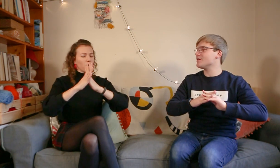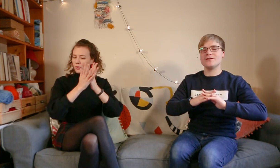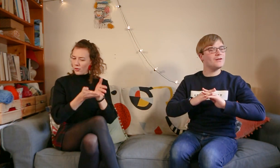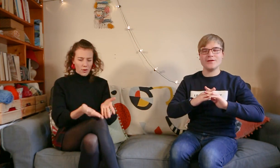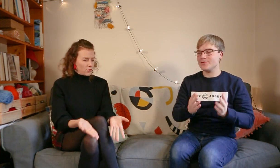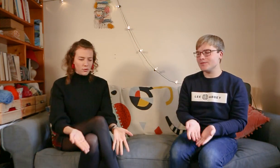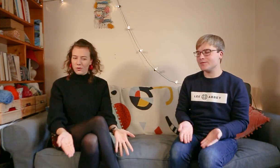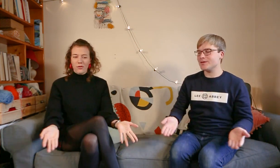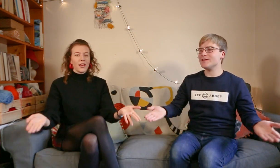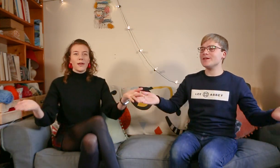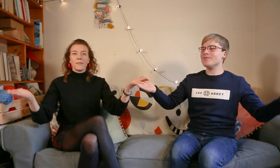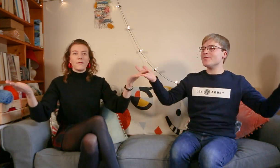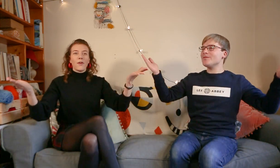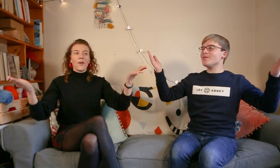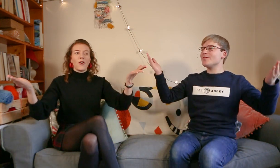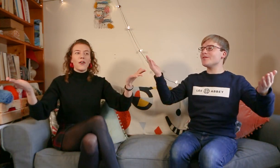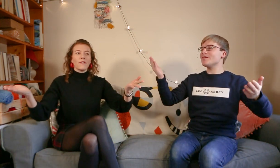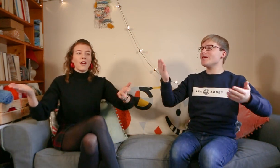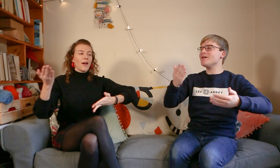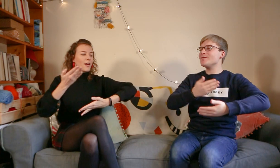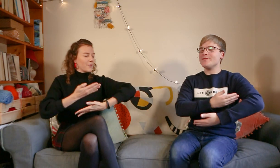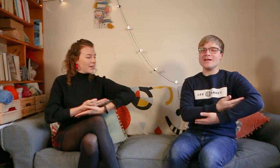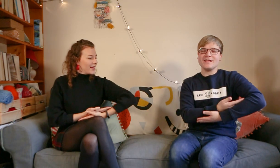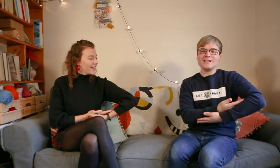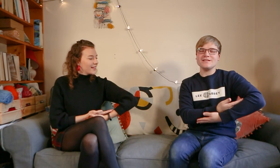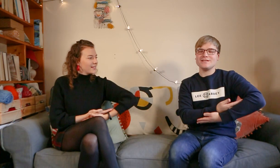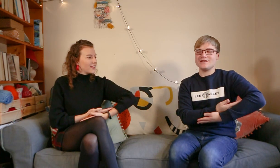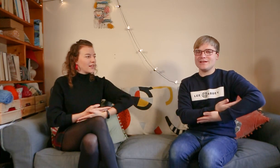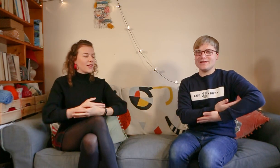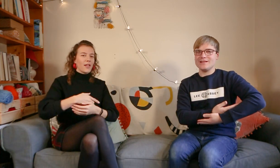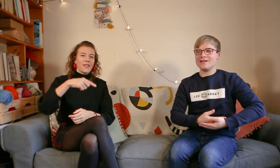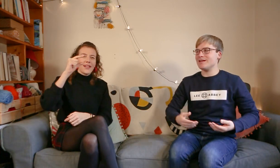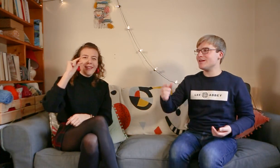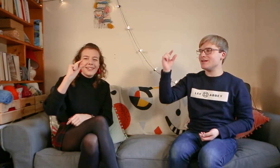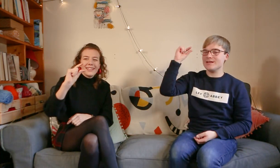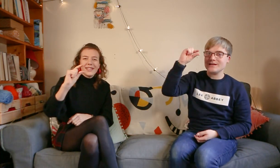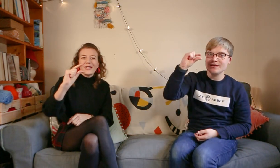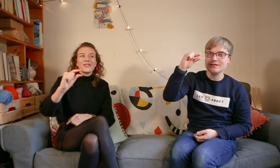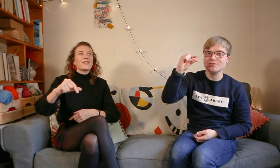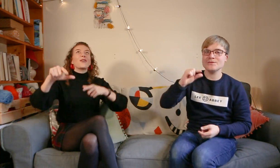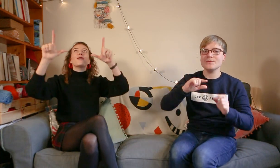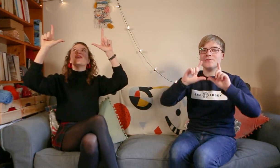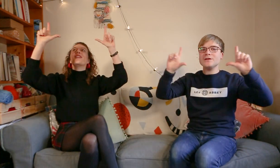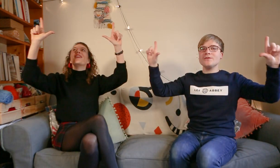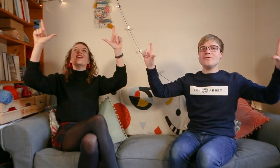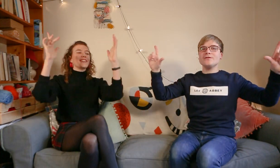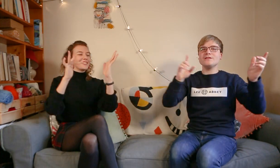No crib for a bed. The little Lord